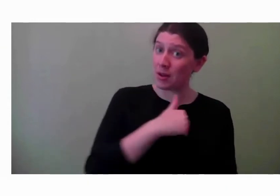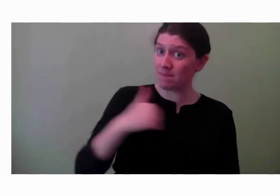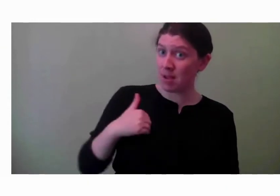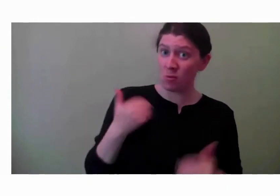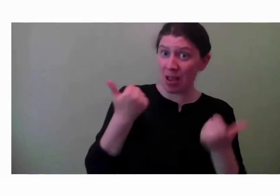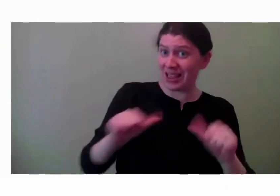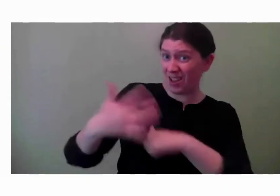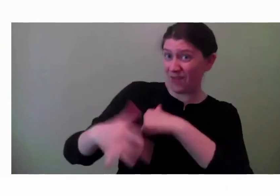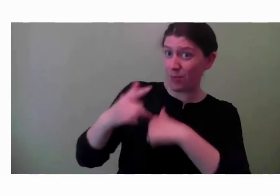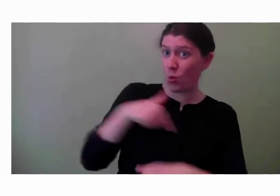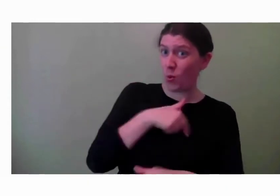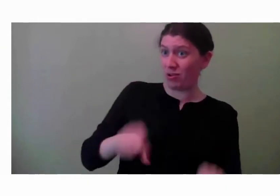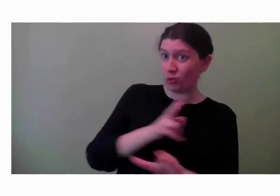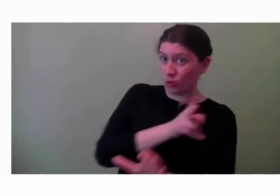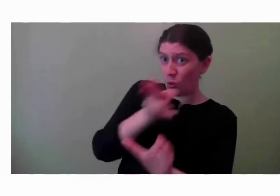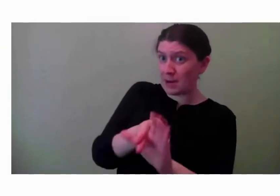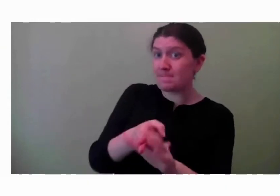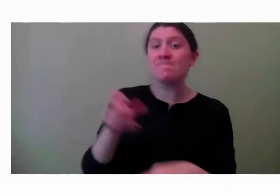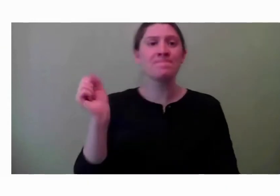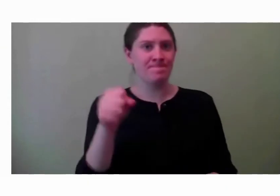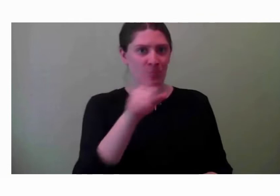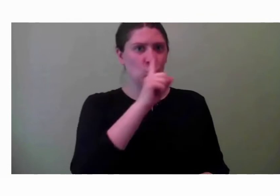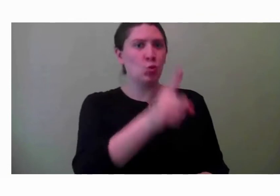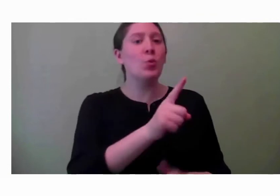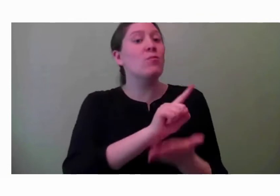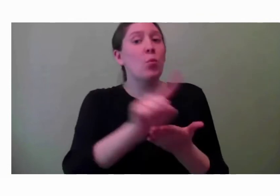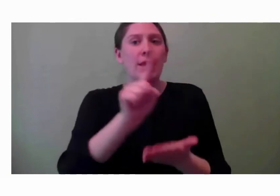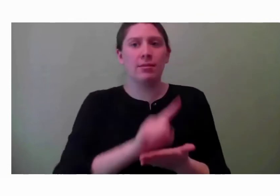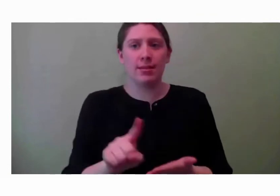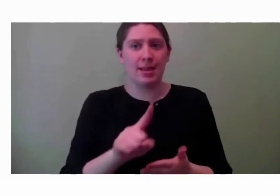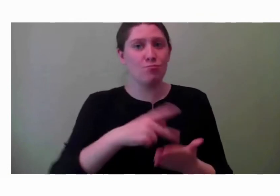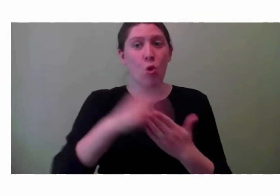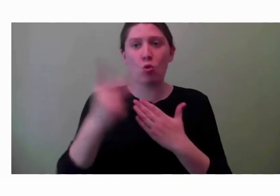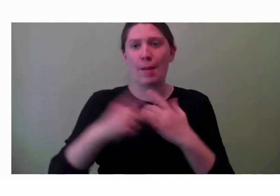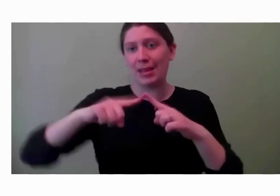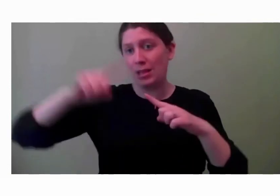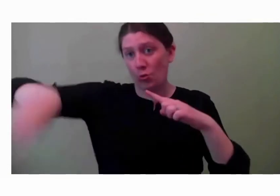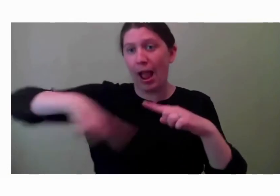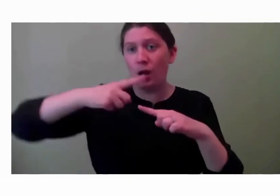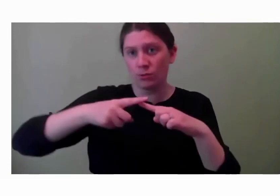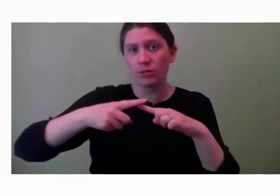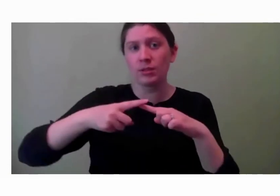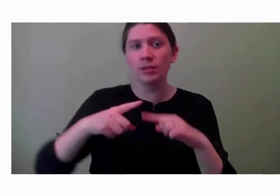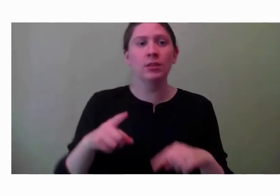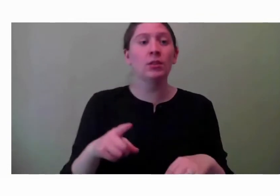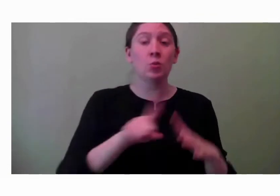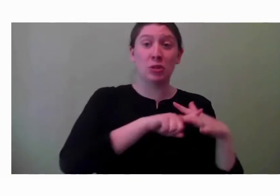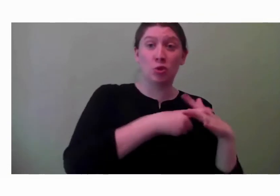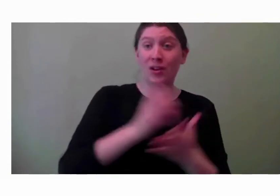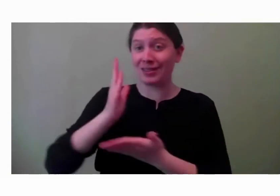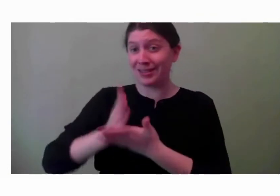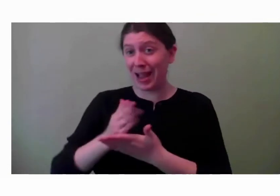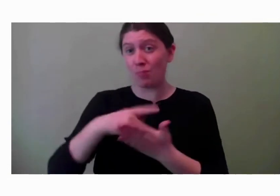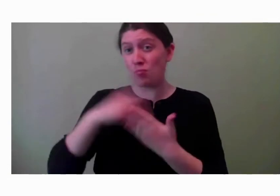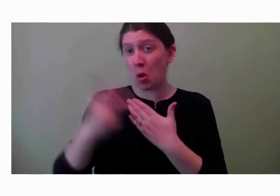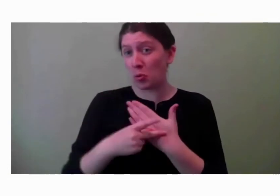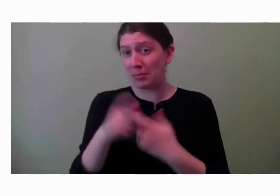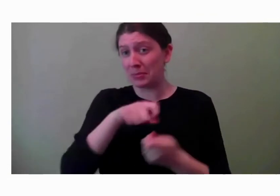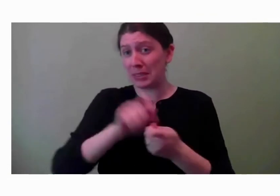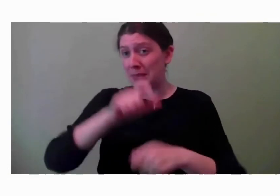we have programs that are running all year round. We don't necessarily, you know, start and stop during certain times. But we have aquatic